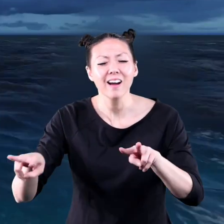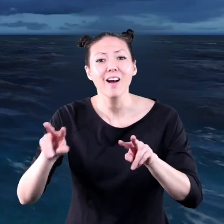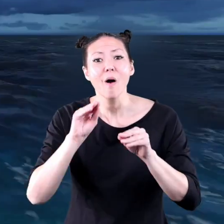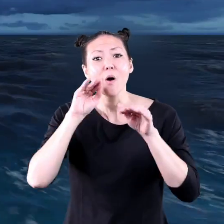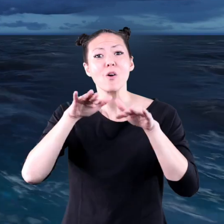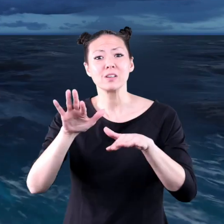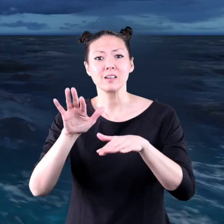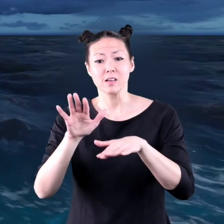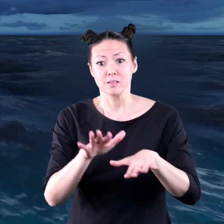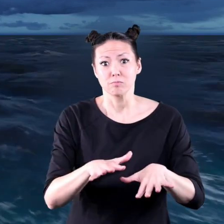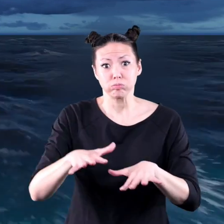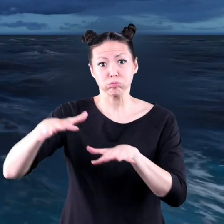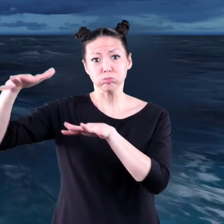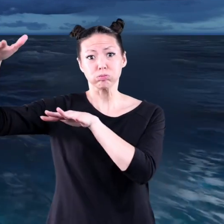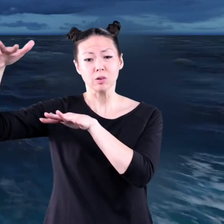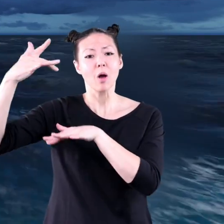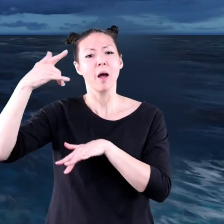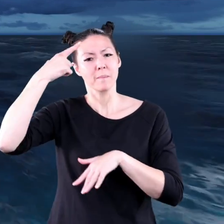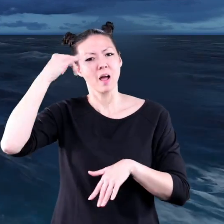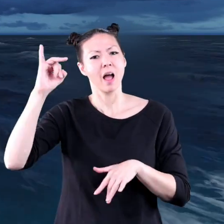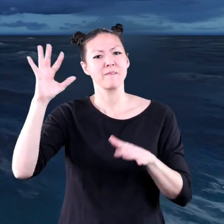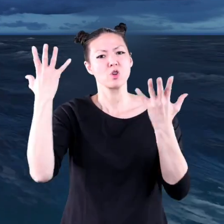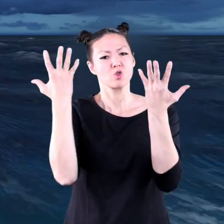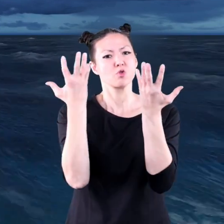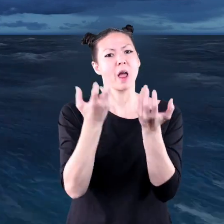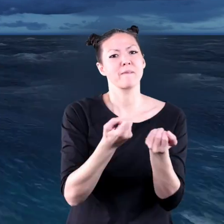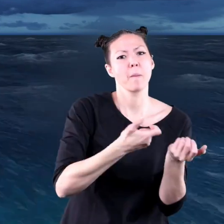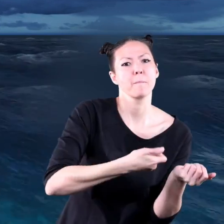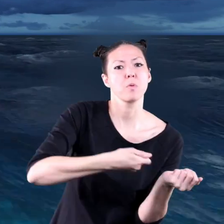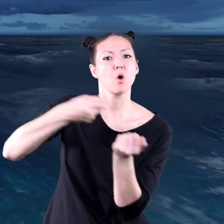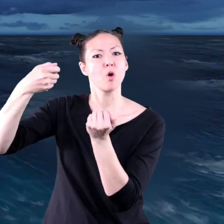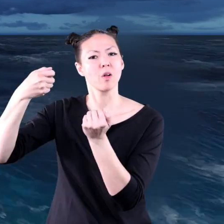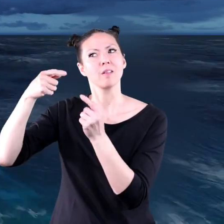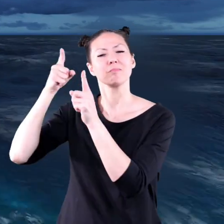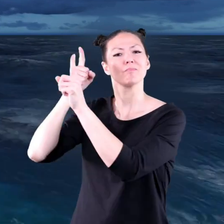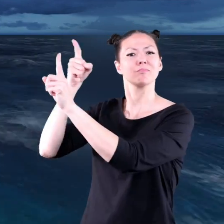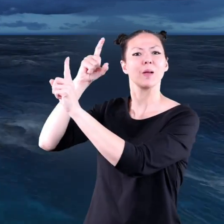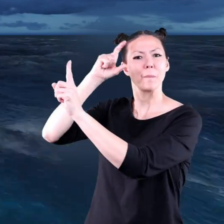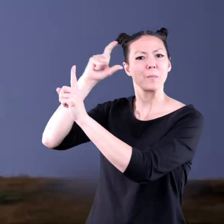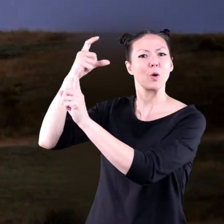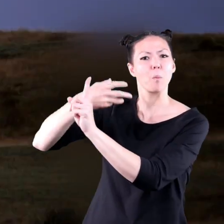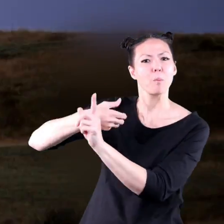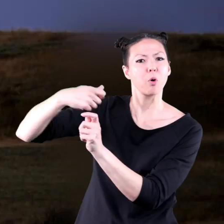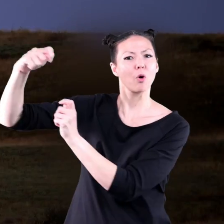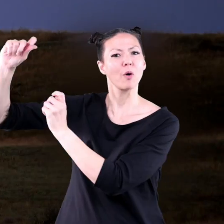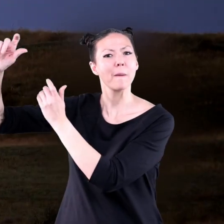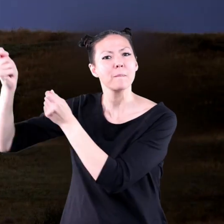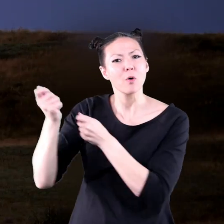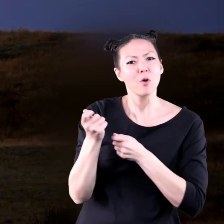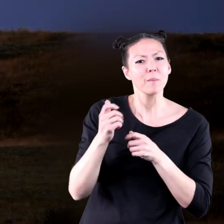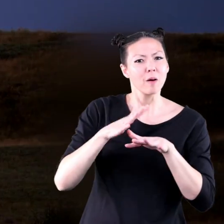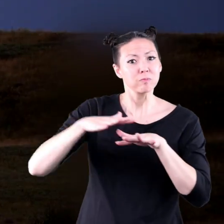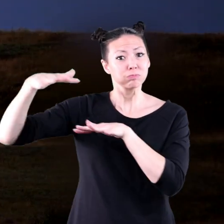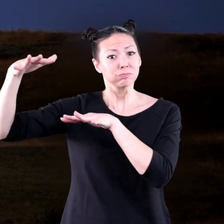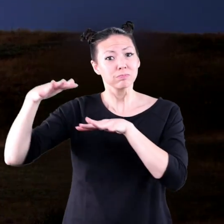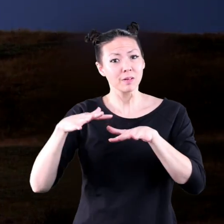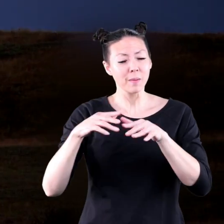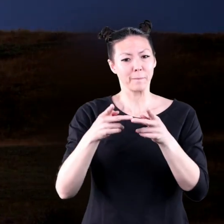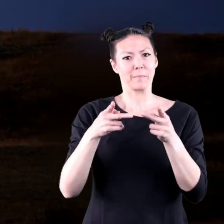tides rise because of the gravitational pull of the moon depending on the position of the earth the